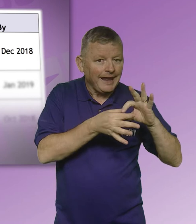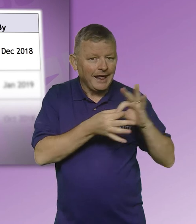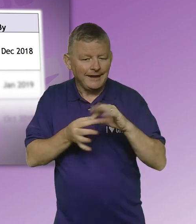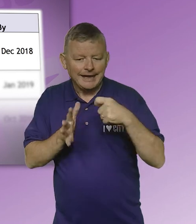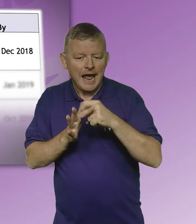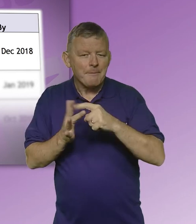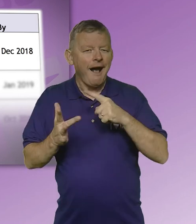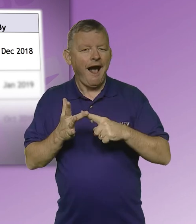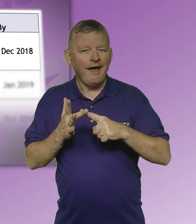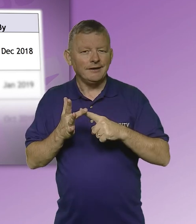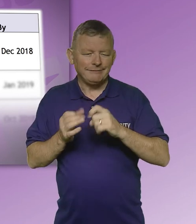which to develop KPIs.